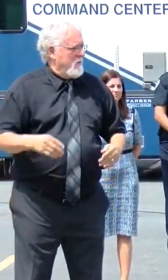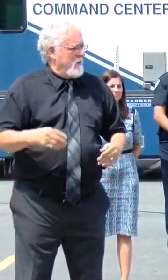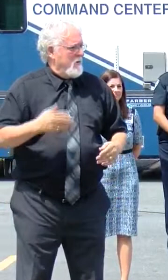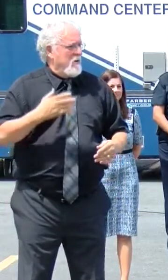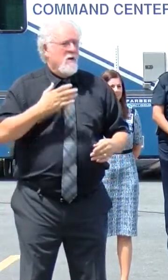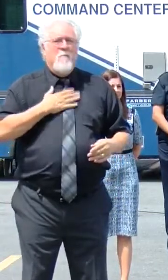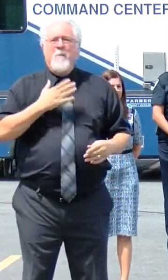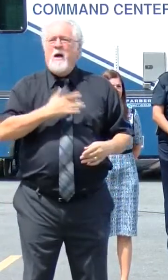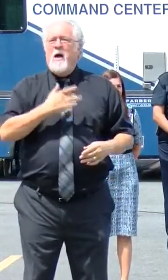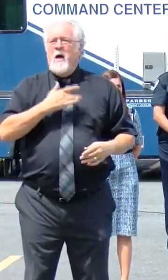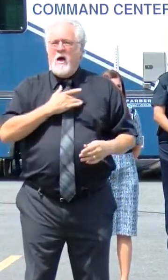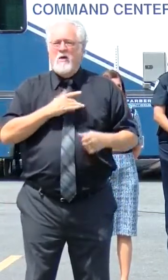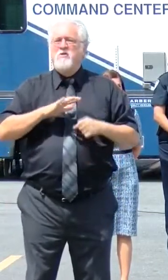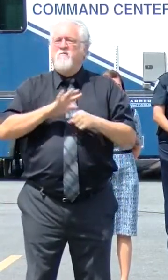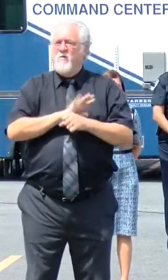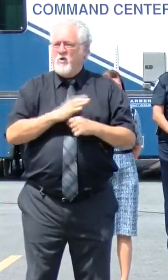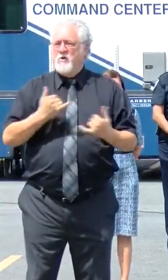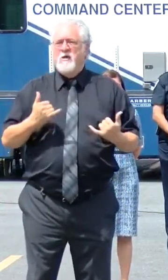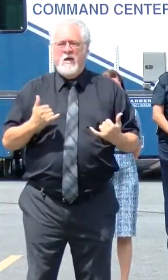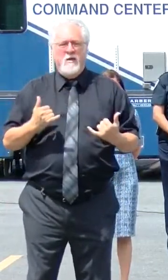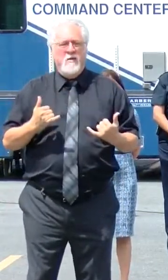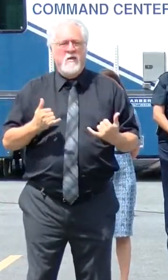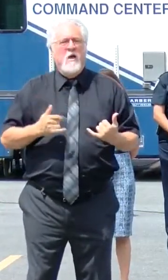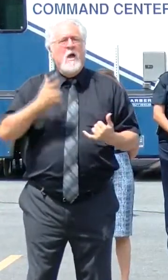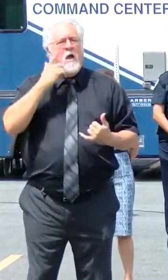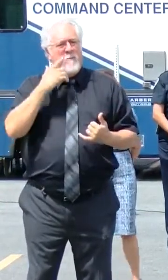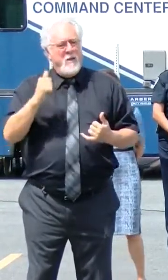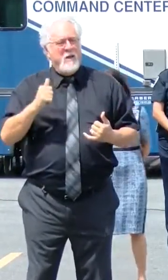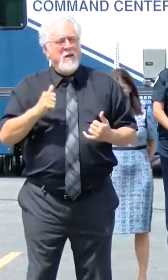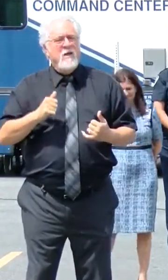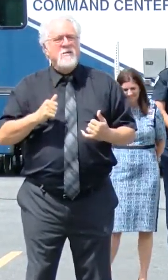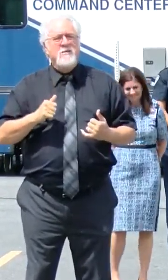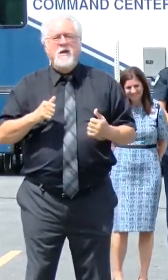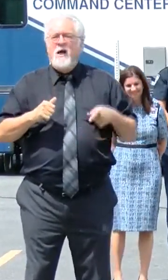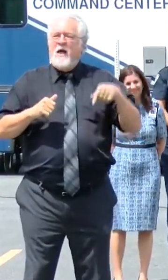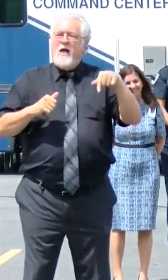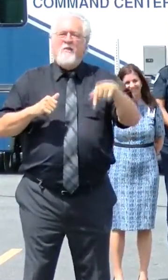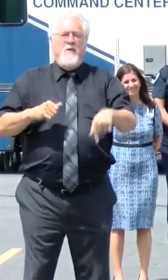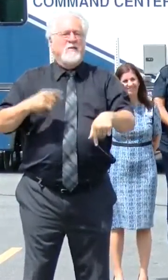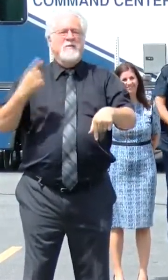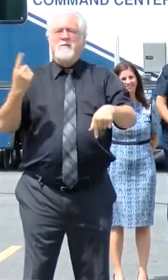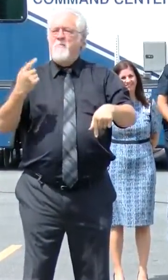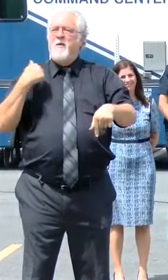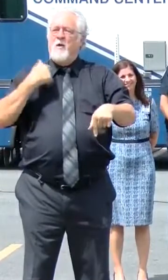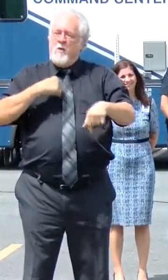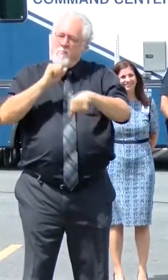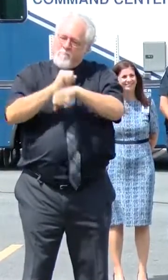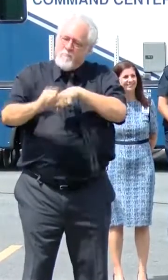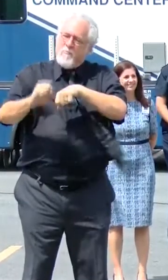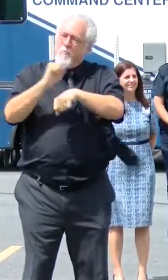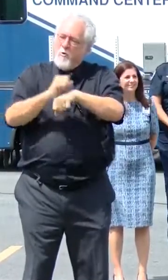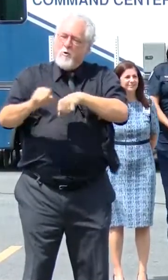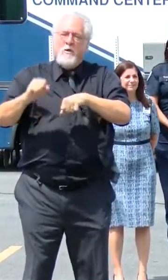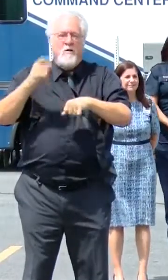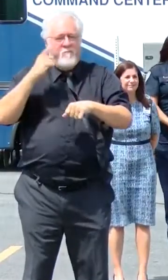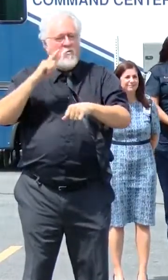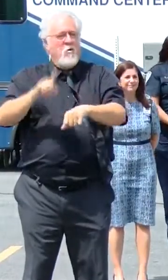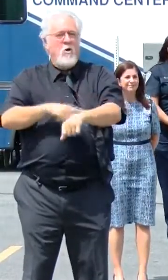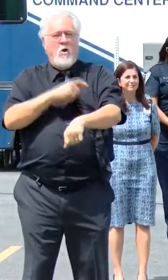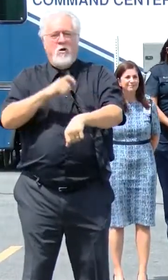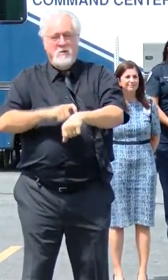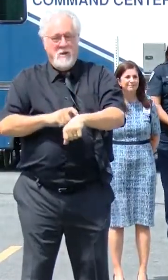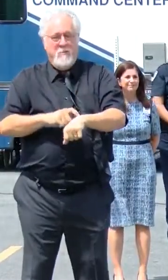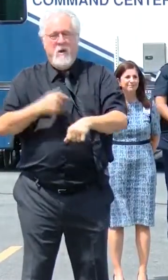My heart is really full today, because this has been something that we've been working on for quite some time.